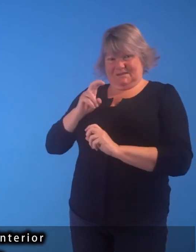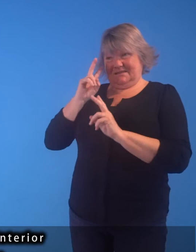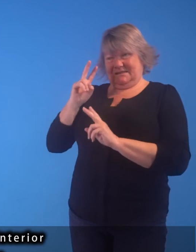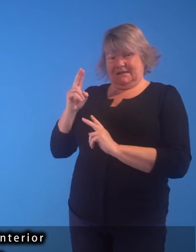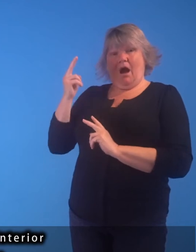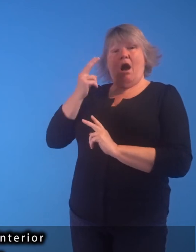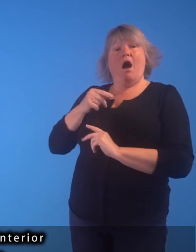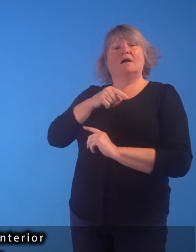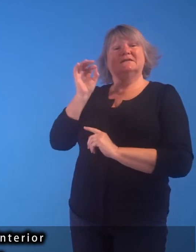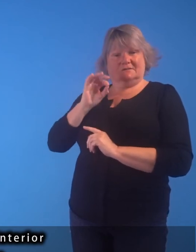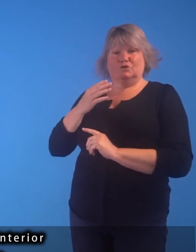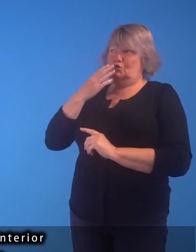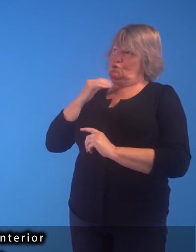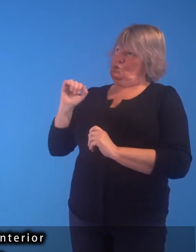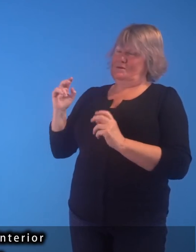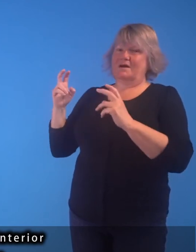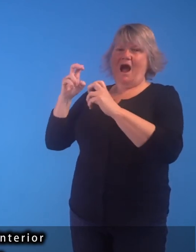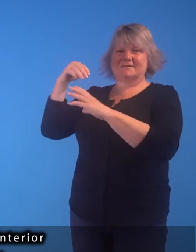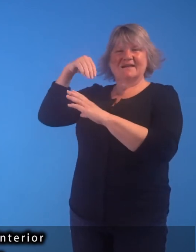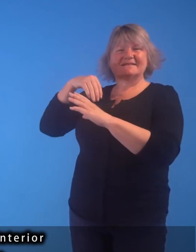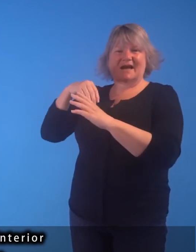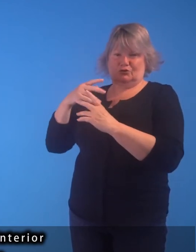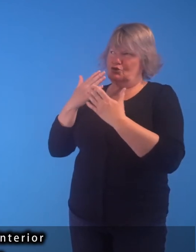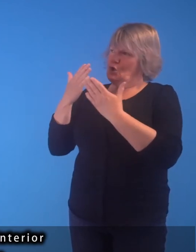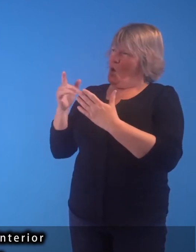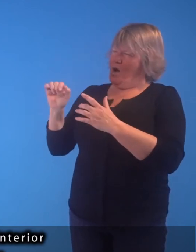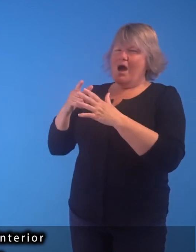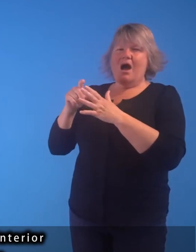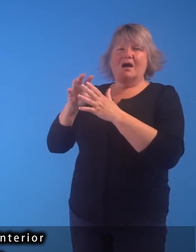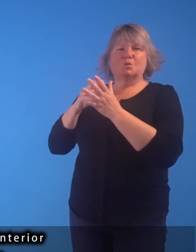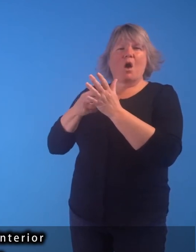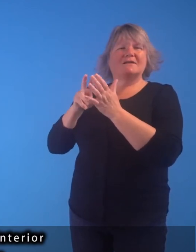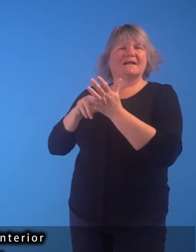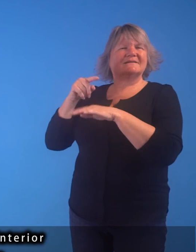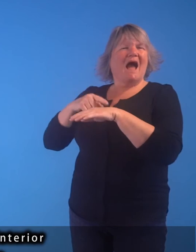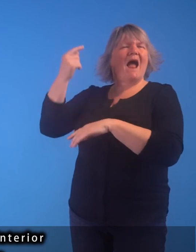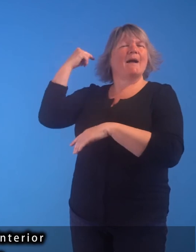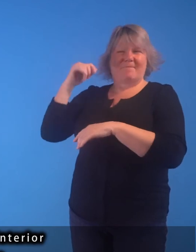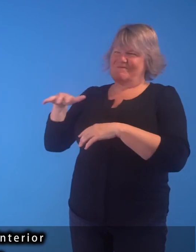Here, the artist uses the castle's interior for an Edwardian family scene.